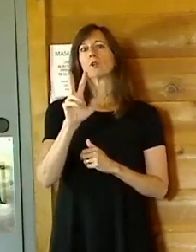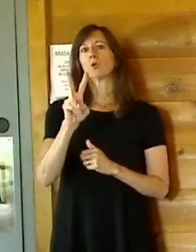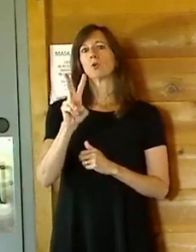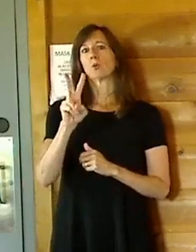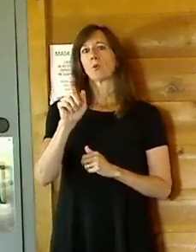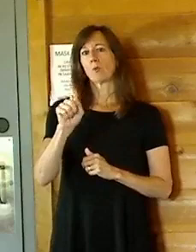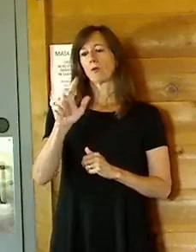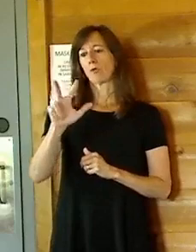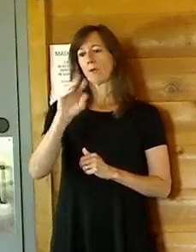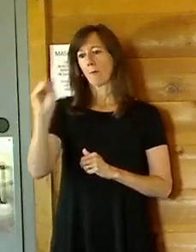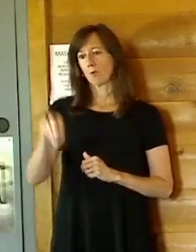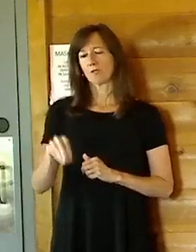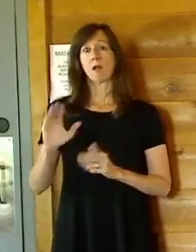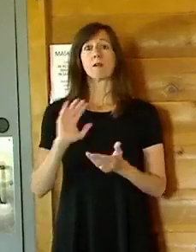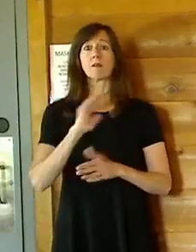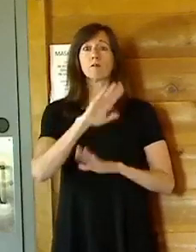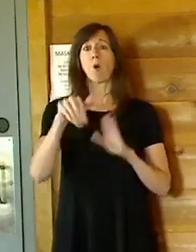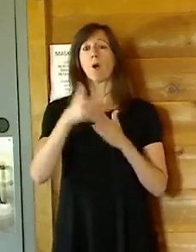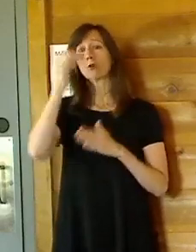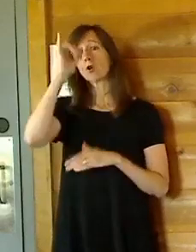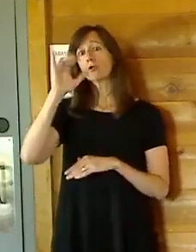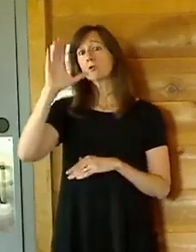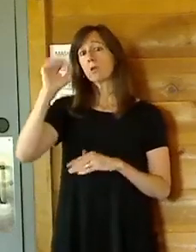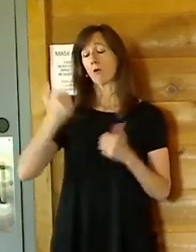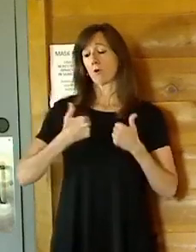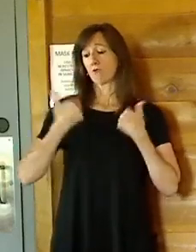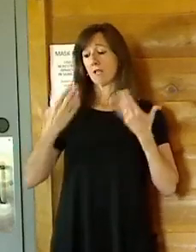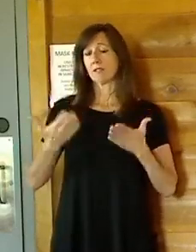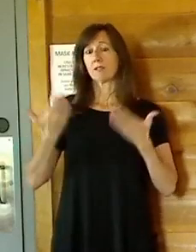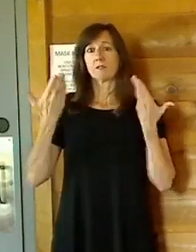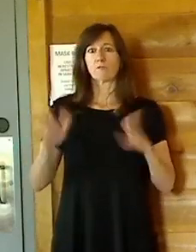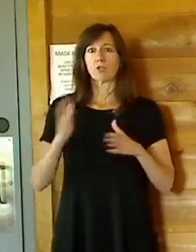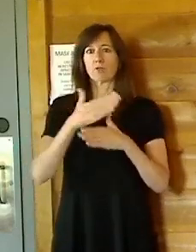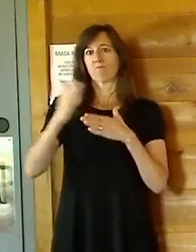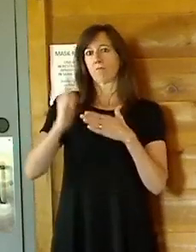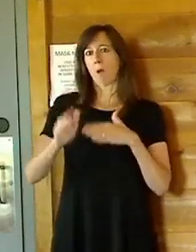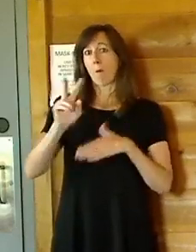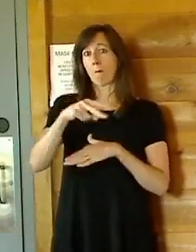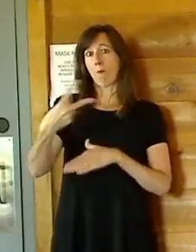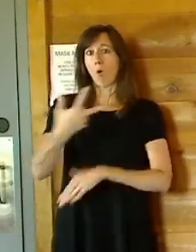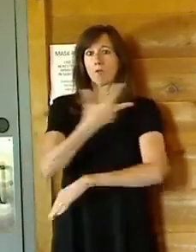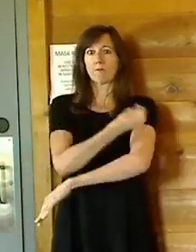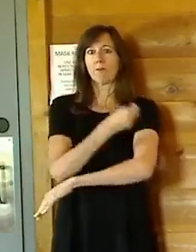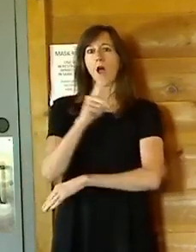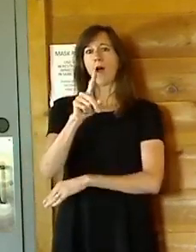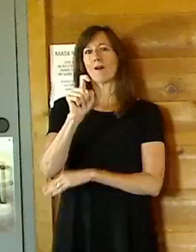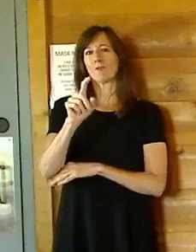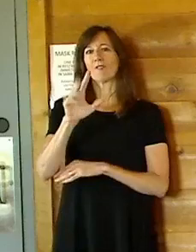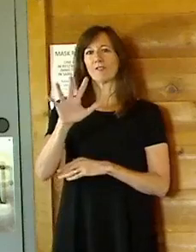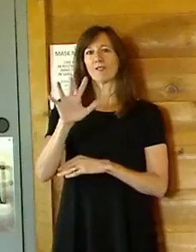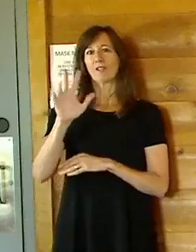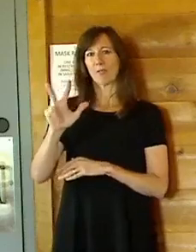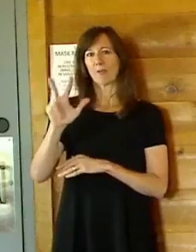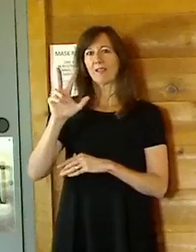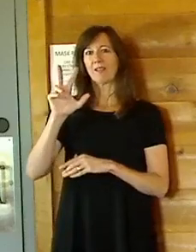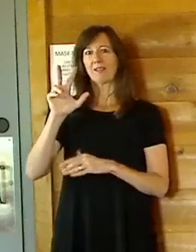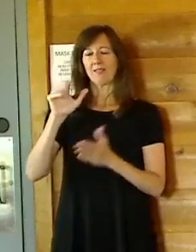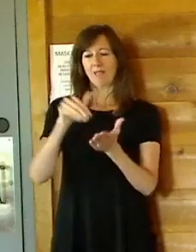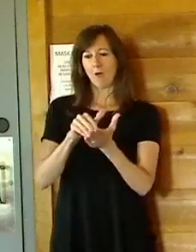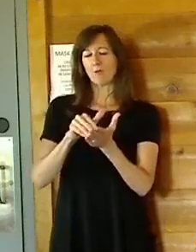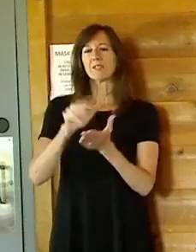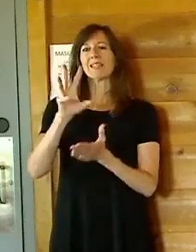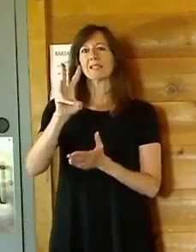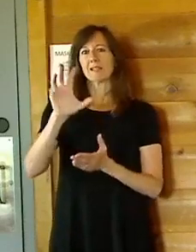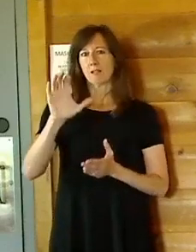% of all county residents have completed their vaccine series at 153,633